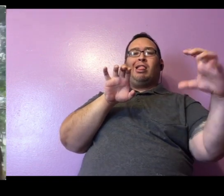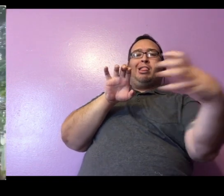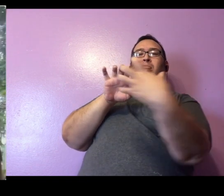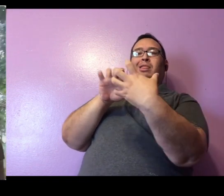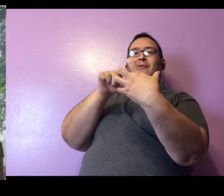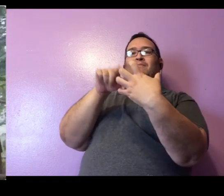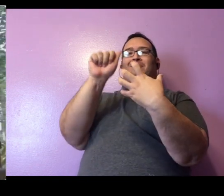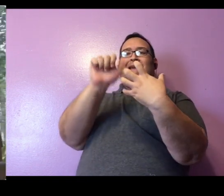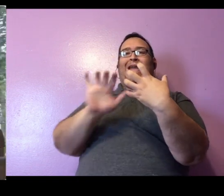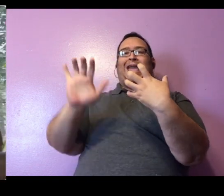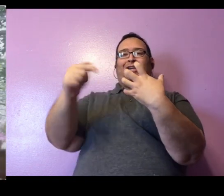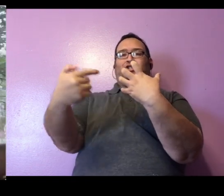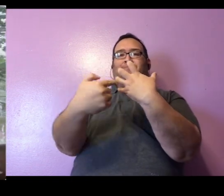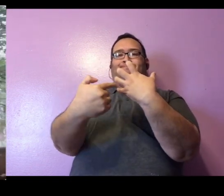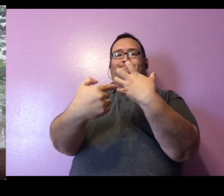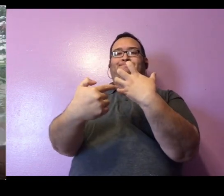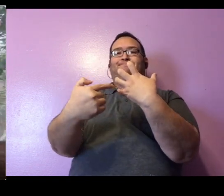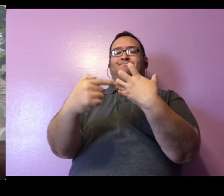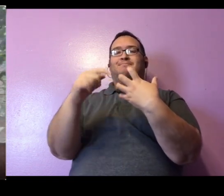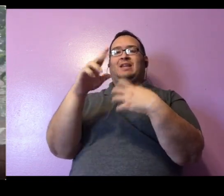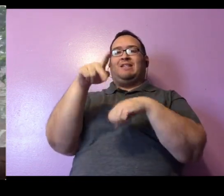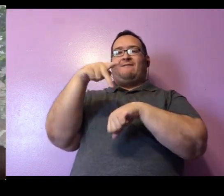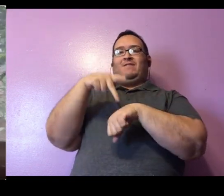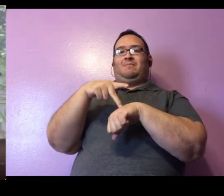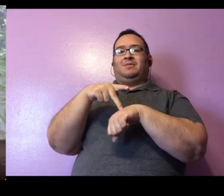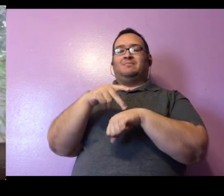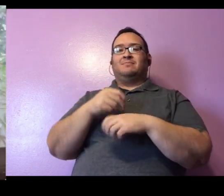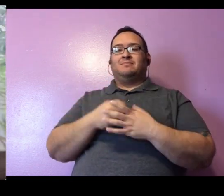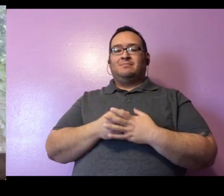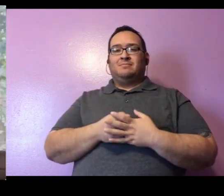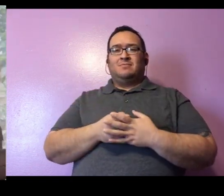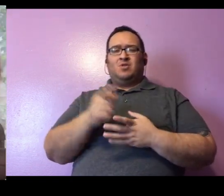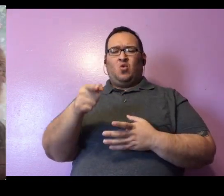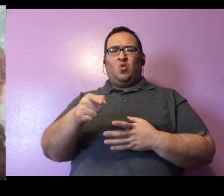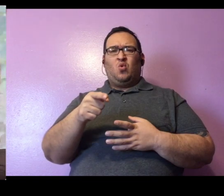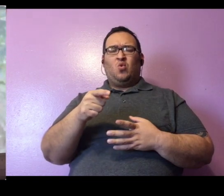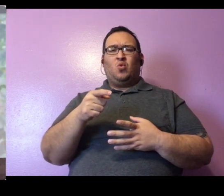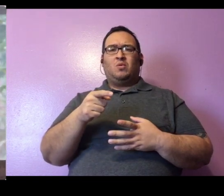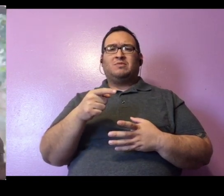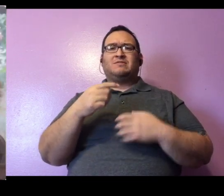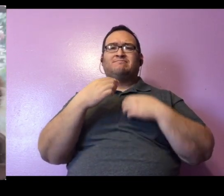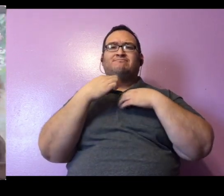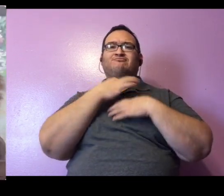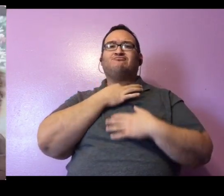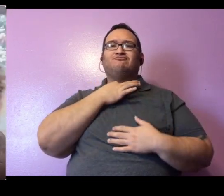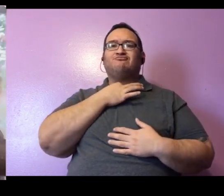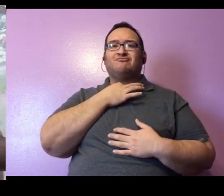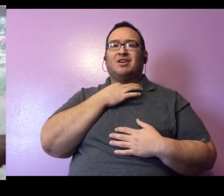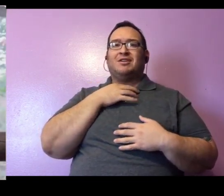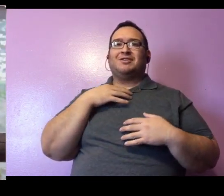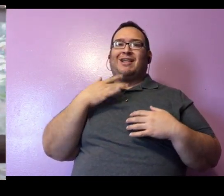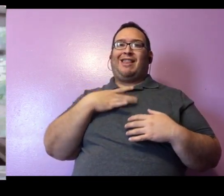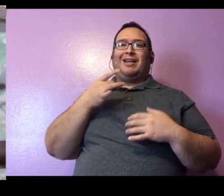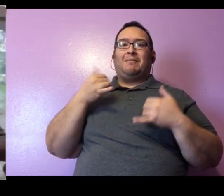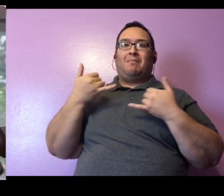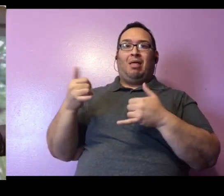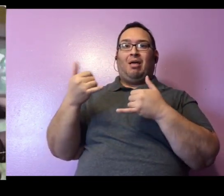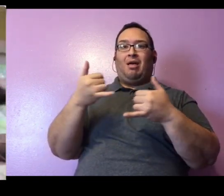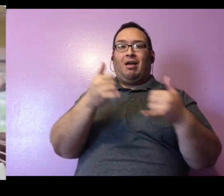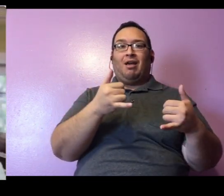And as you guys can see, Lucille is very curious and she does a lot of playing. We also have all sorts of fun